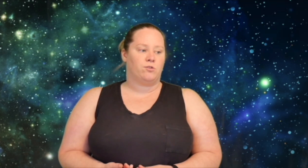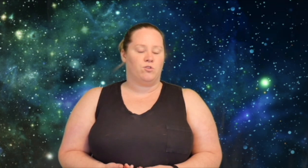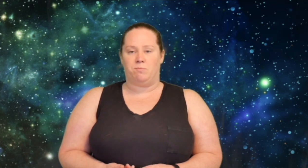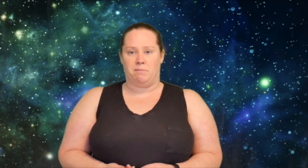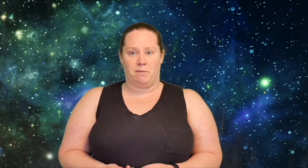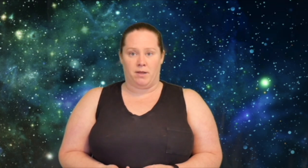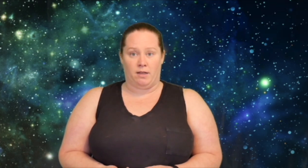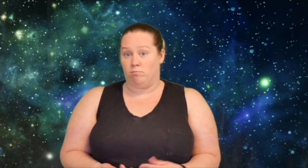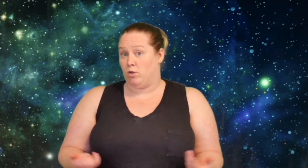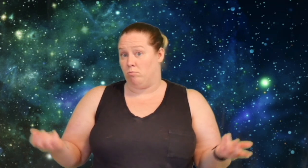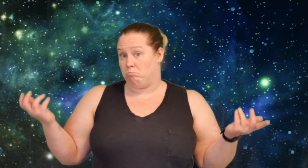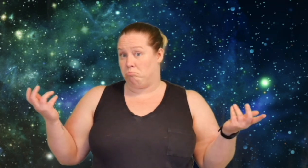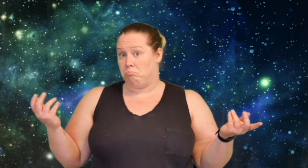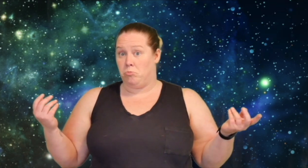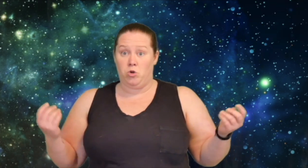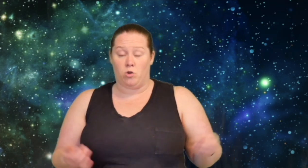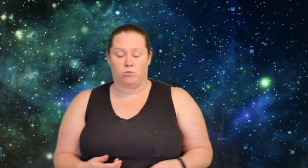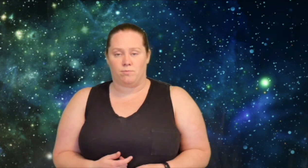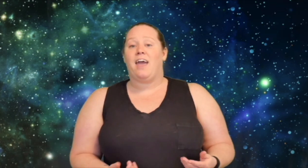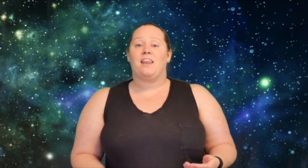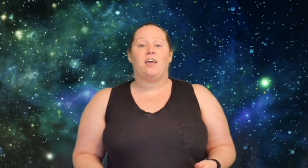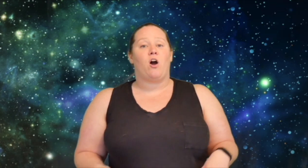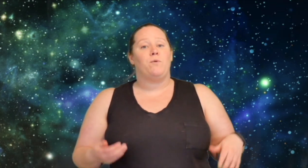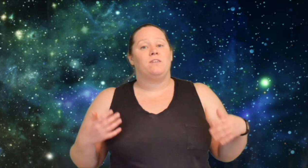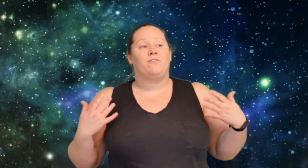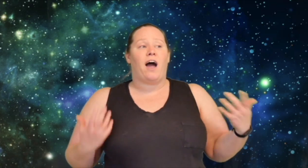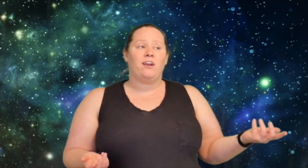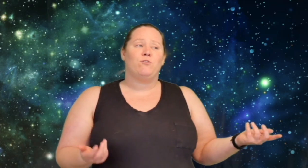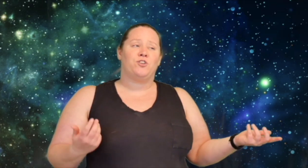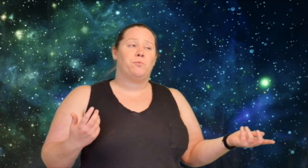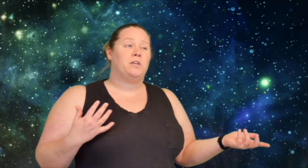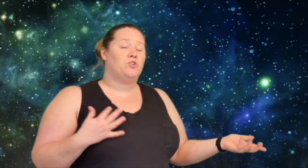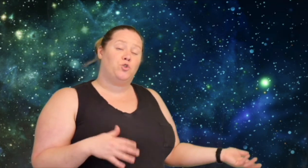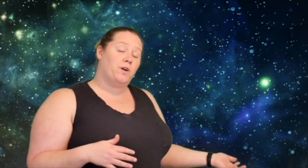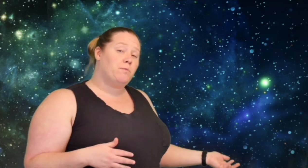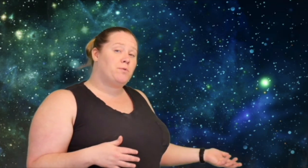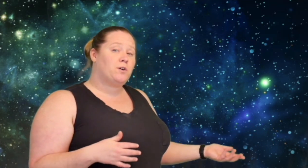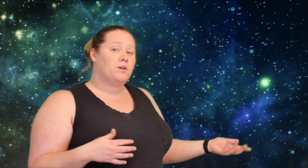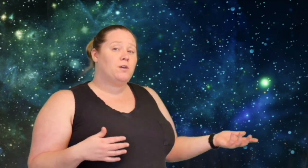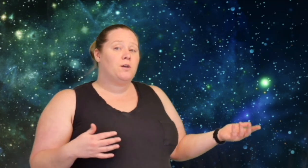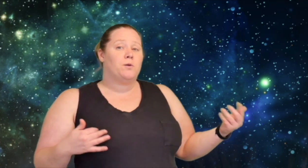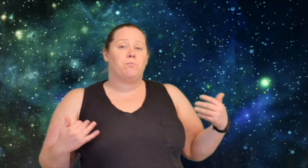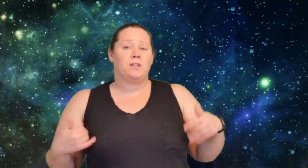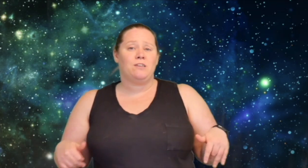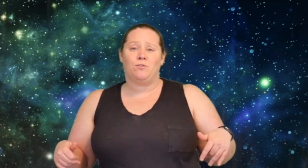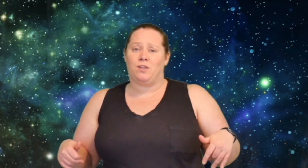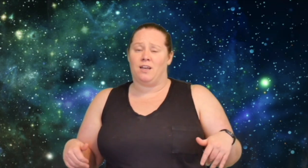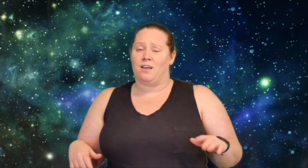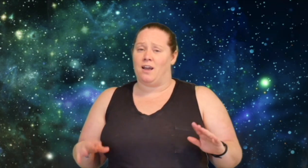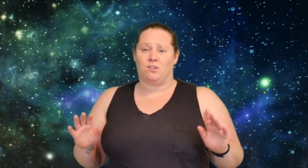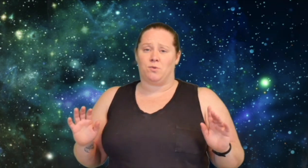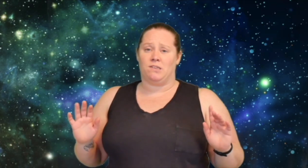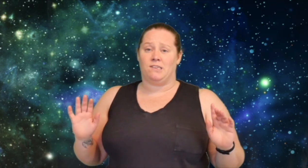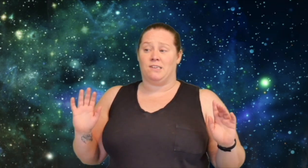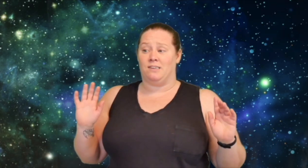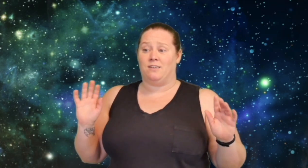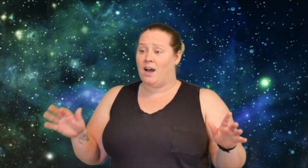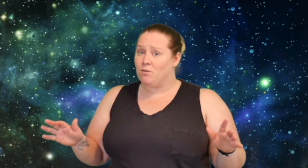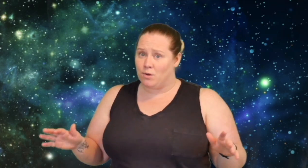don't spend my money, so who knows? And like always, if I don't generally enjoy a book, please don't take that as a reason to not read